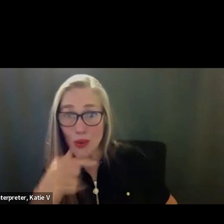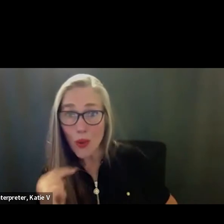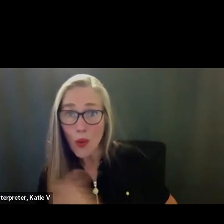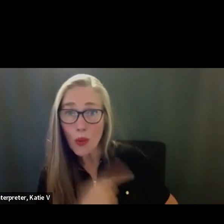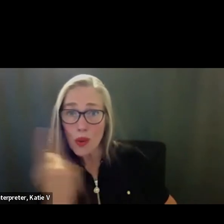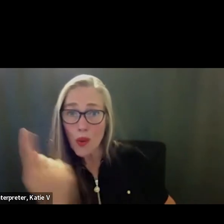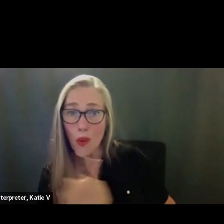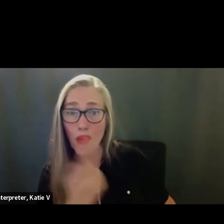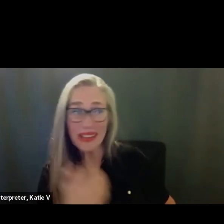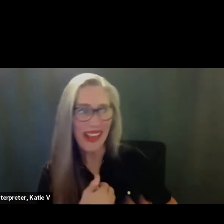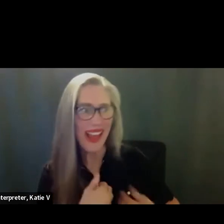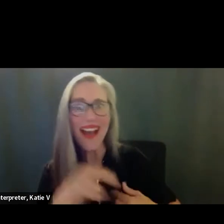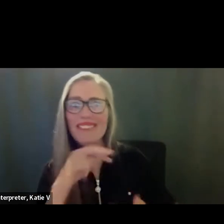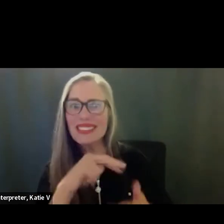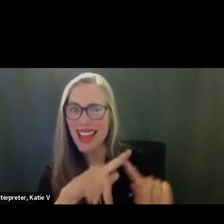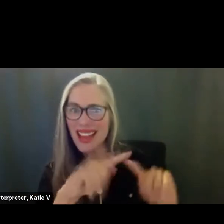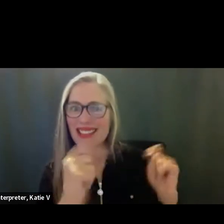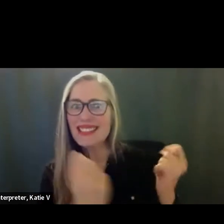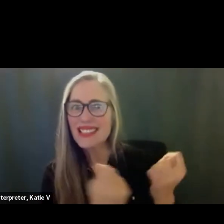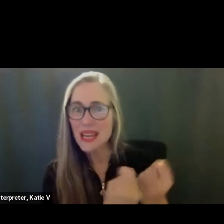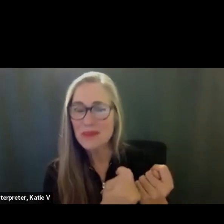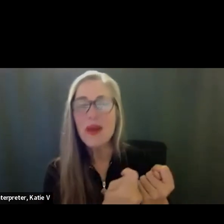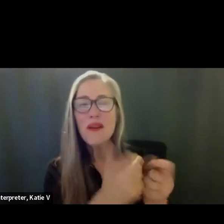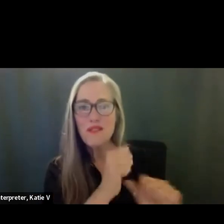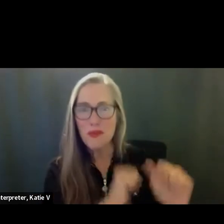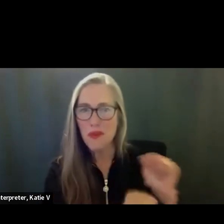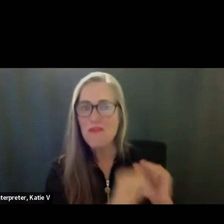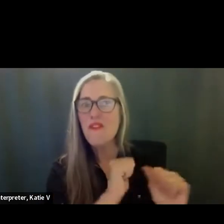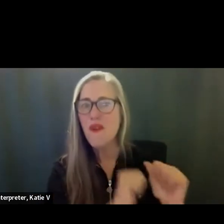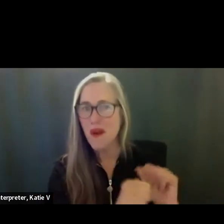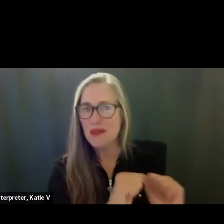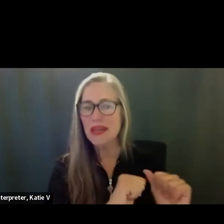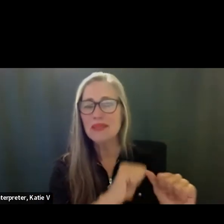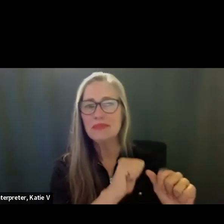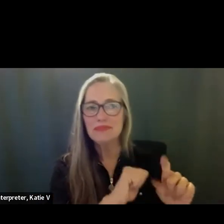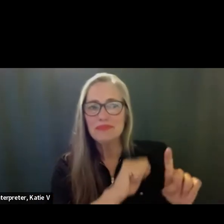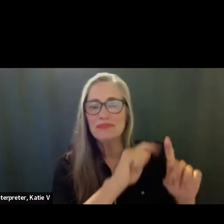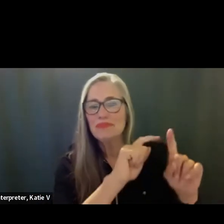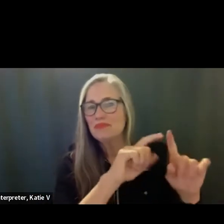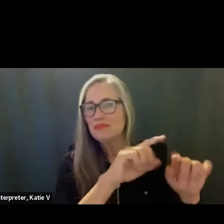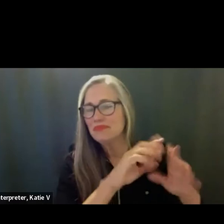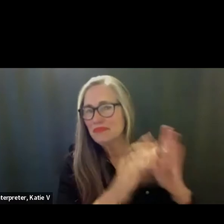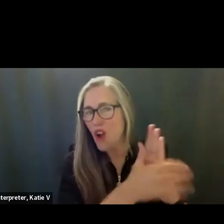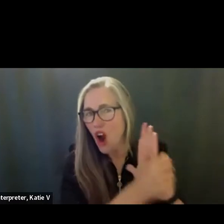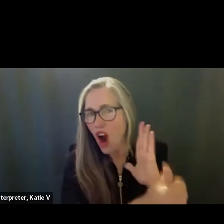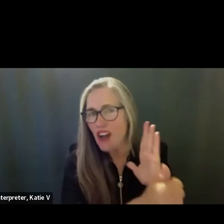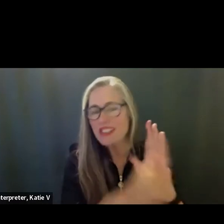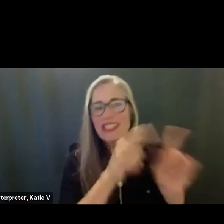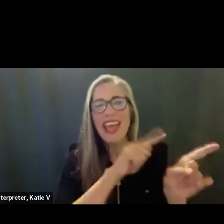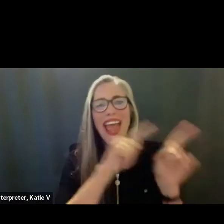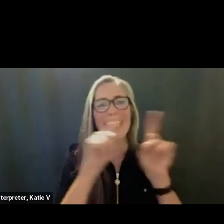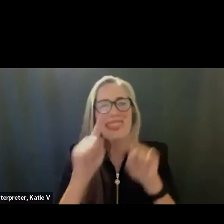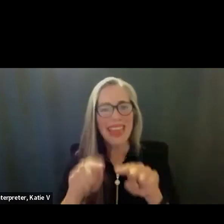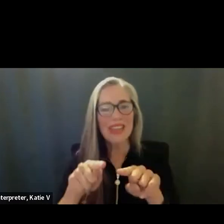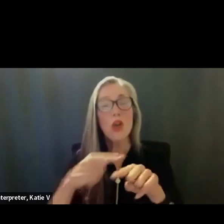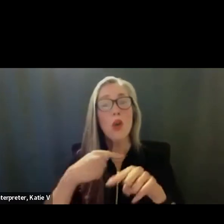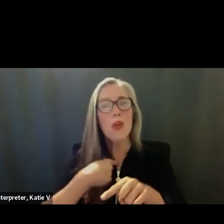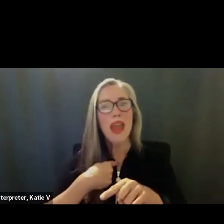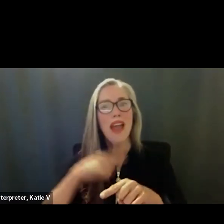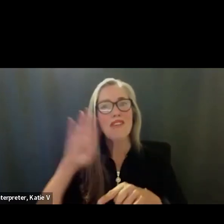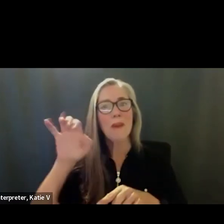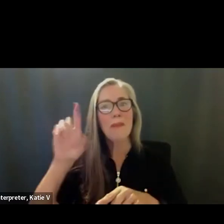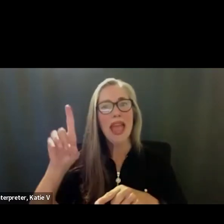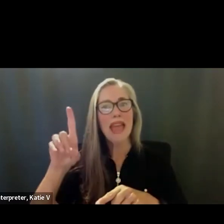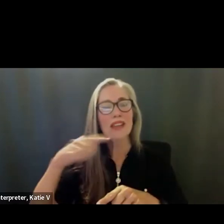performing arts. There's our marching band and then we're the auditions for the crucible. That's this fall's play.